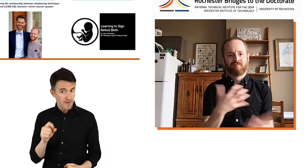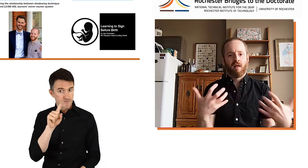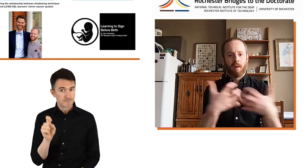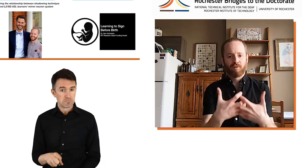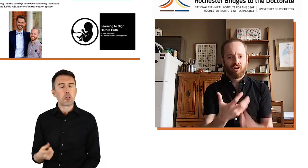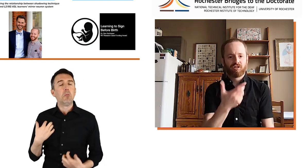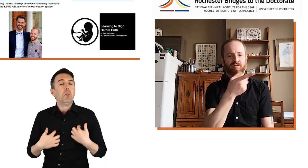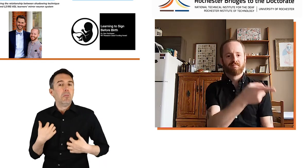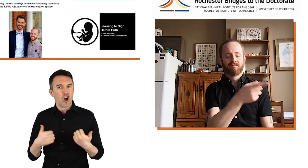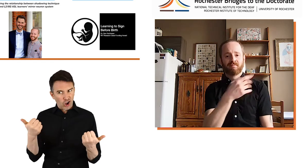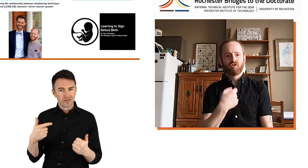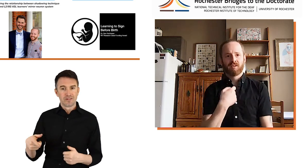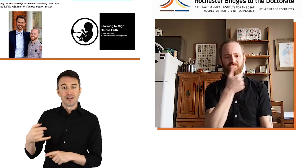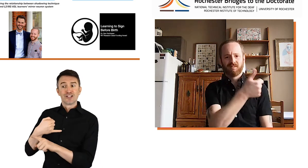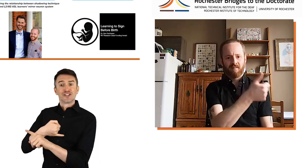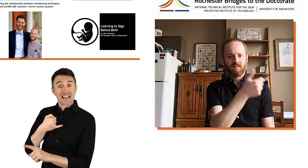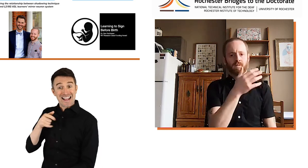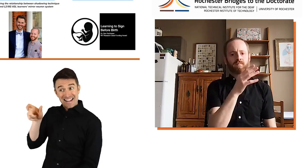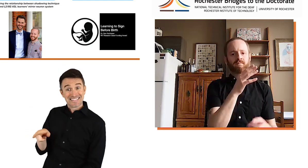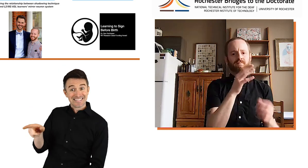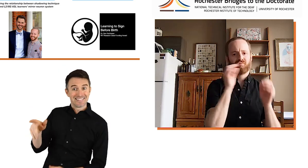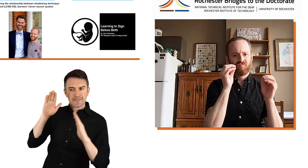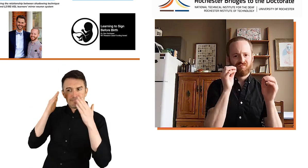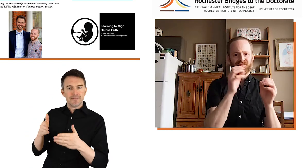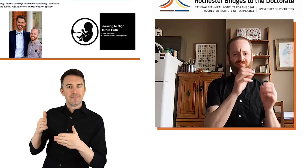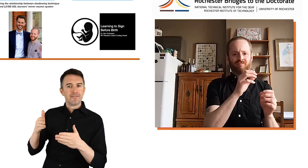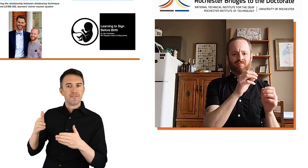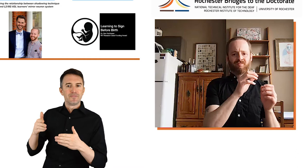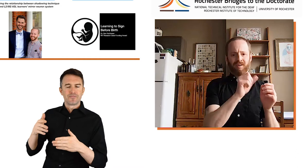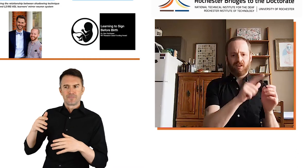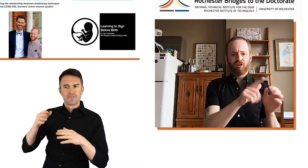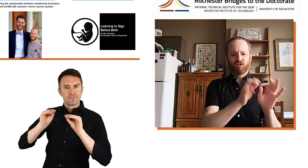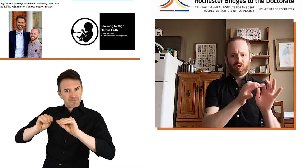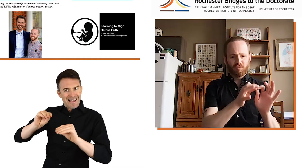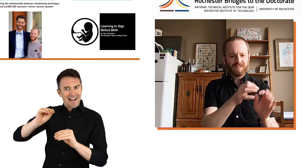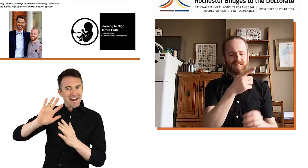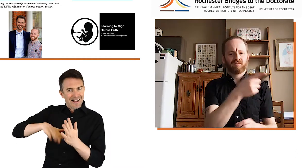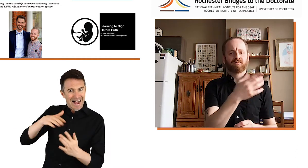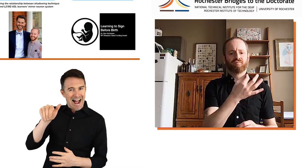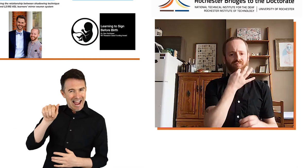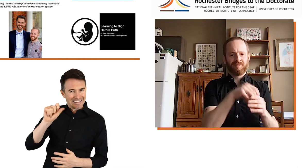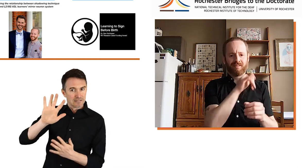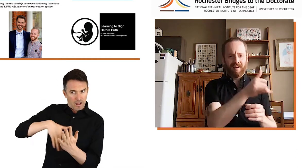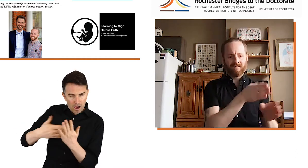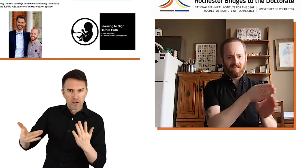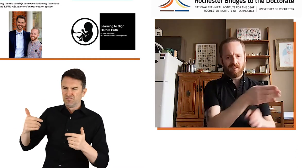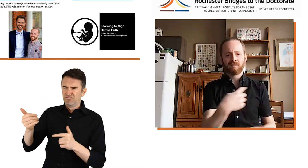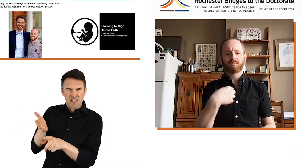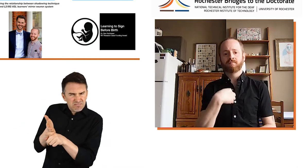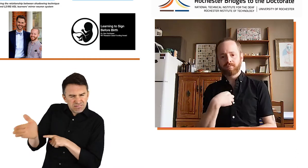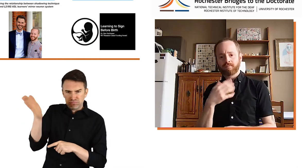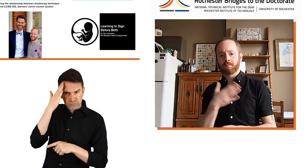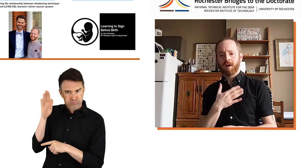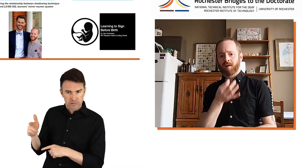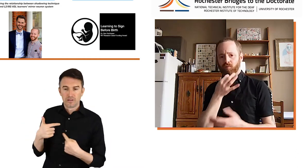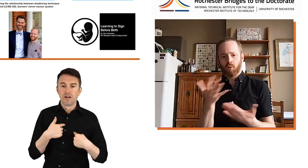So it's a very cool collaboration. Jason is a professor of ASL interpreting. So he's an expert